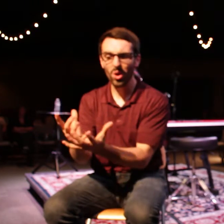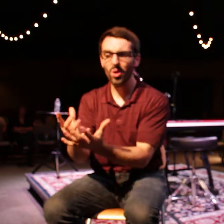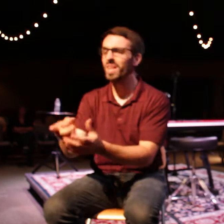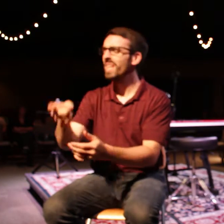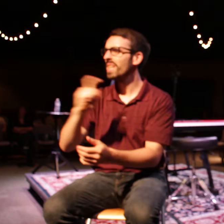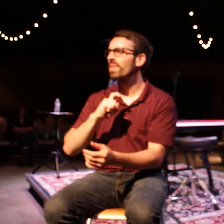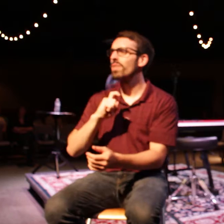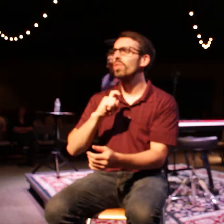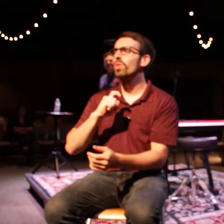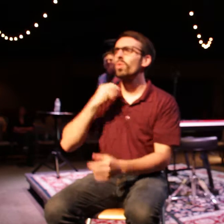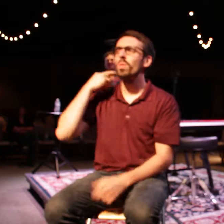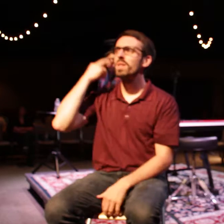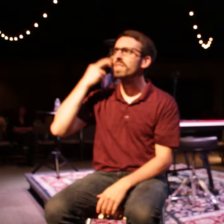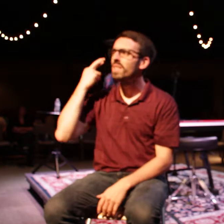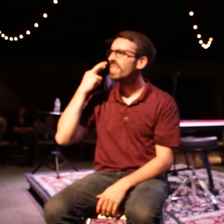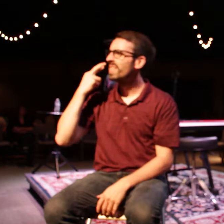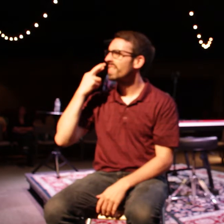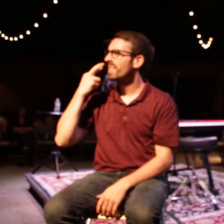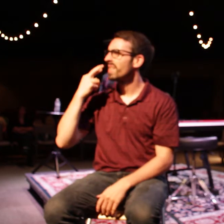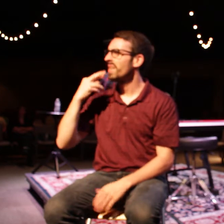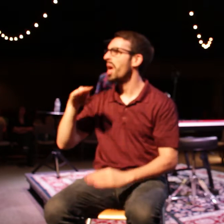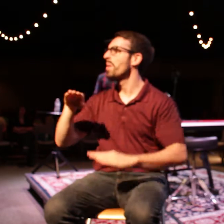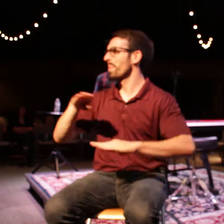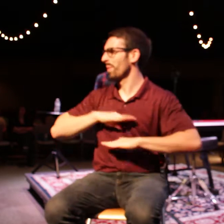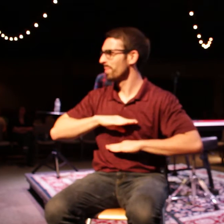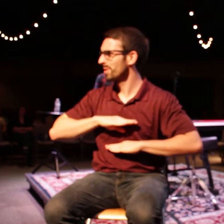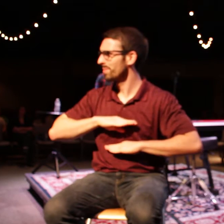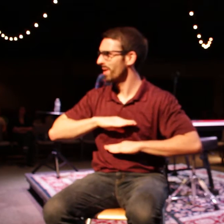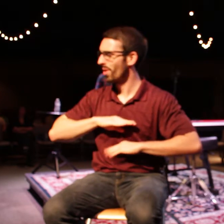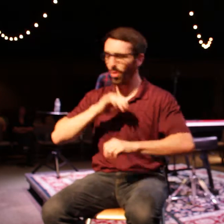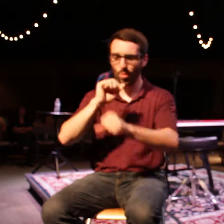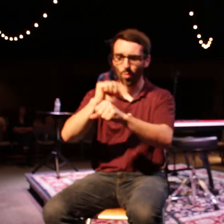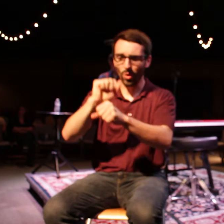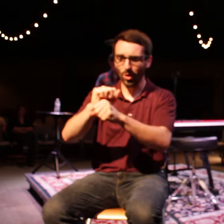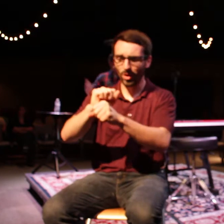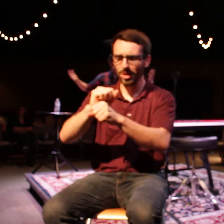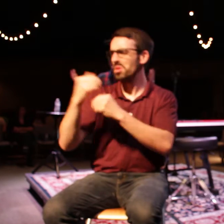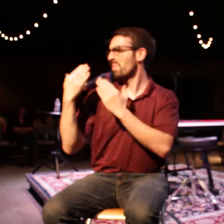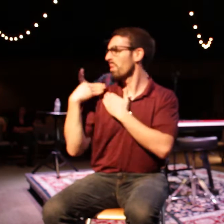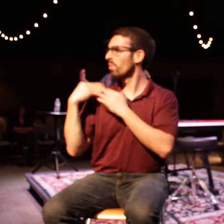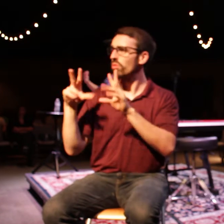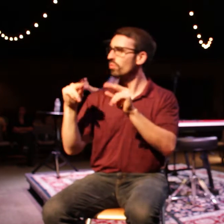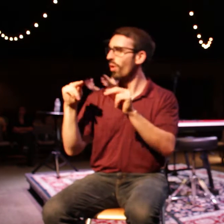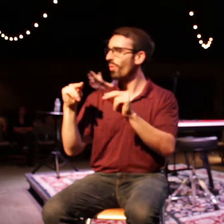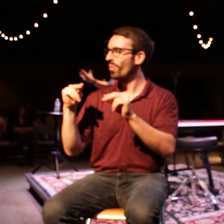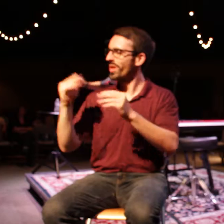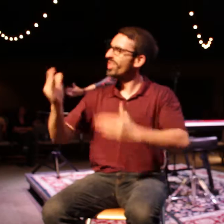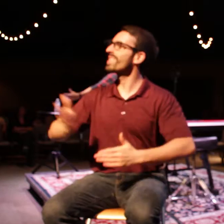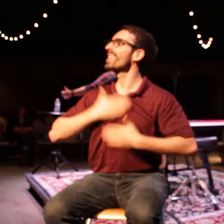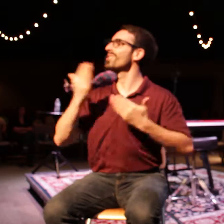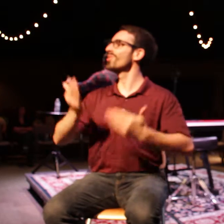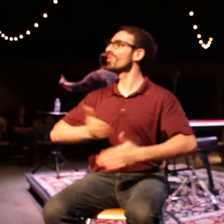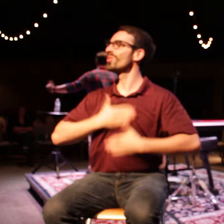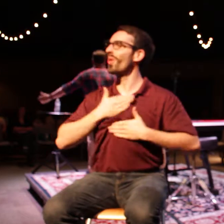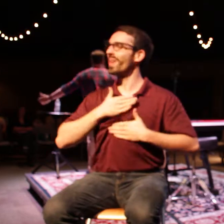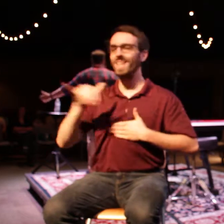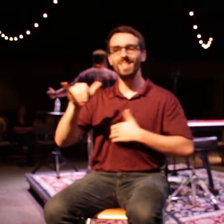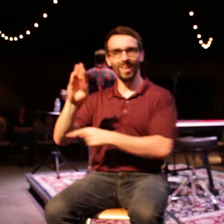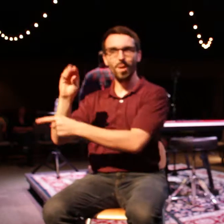burden. It's not a punishment. It's a joy. Like Bob Ross, it's a joy to actually do